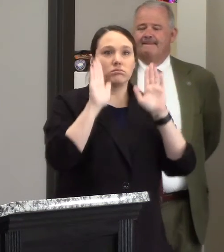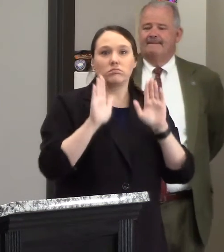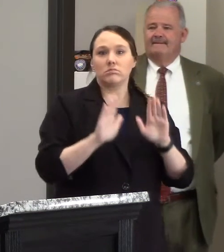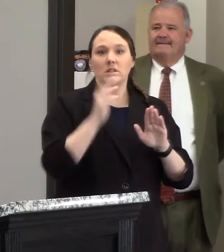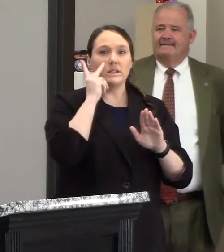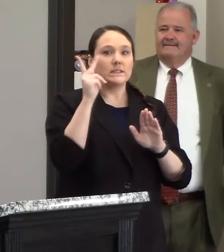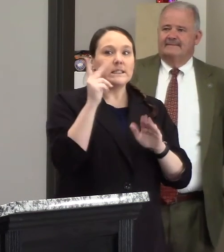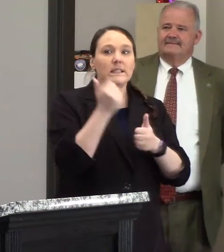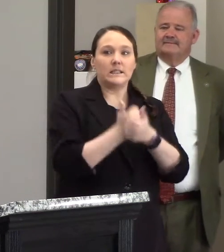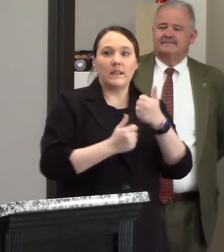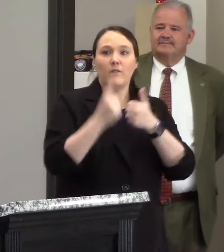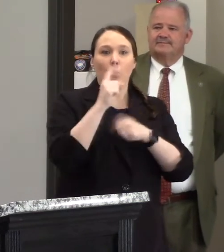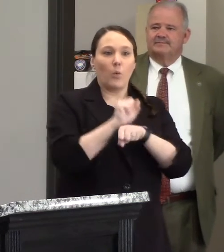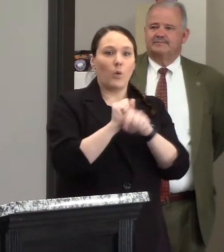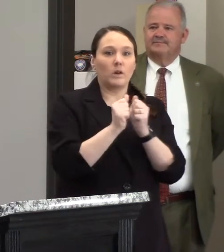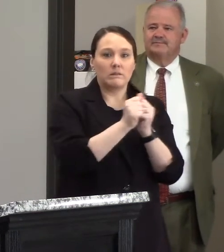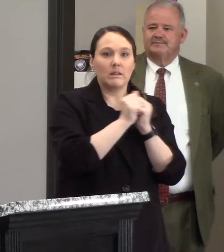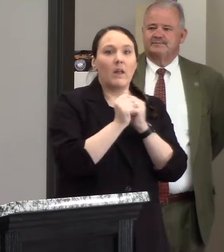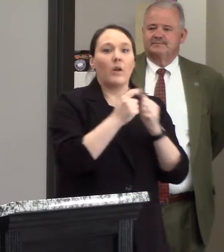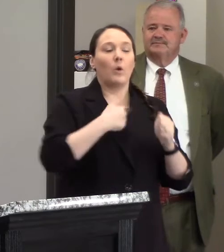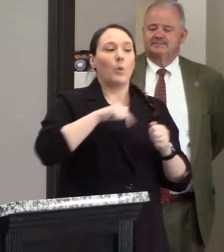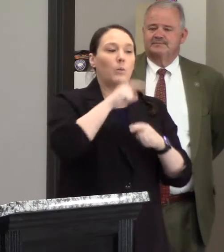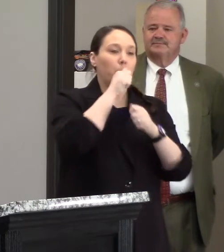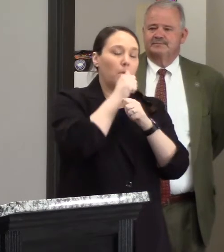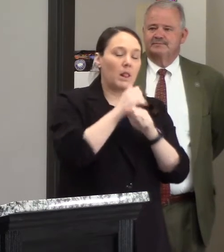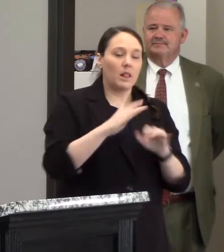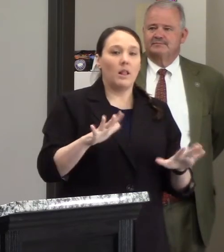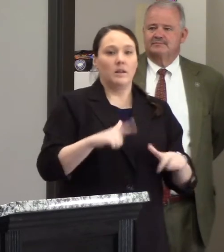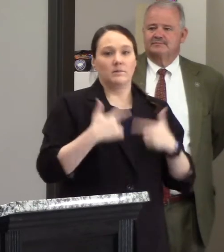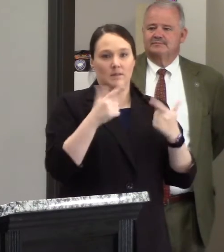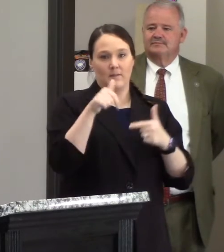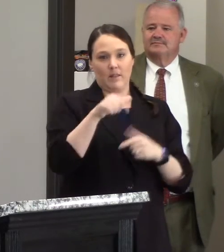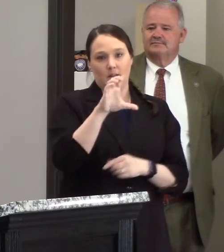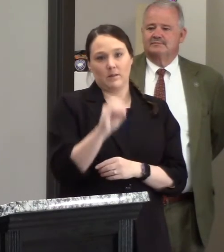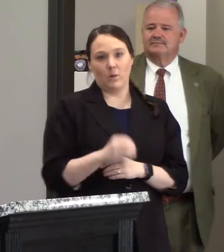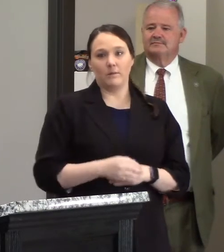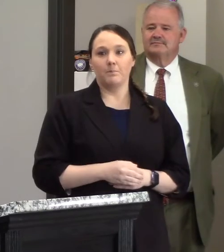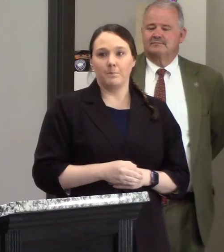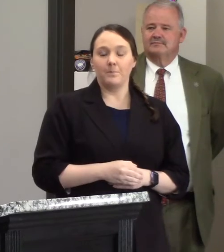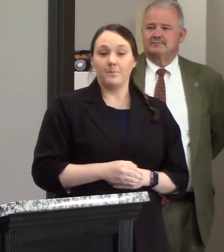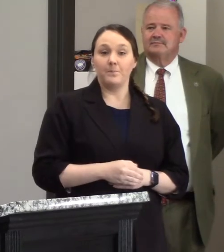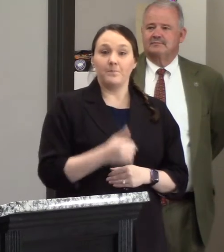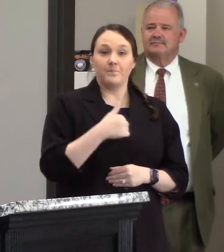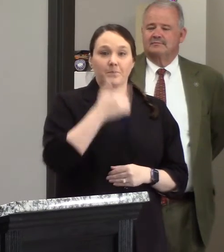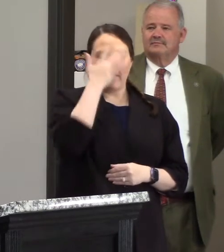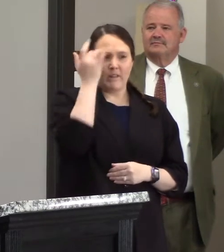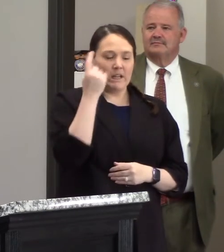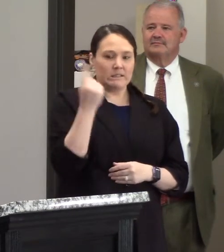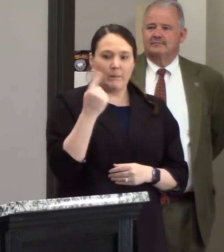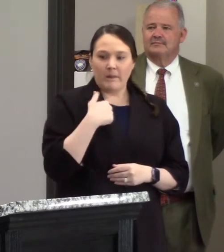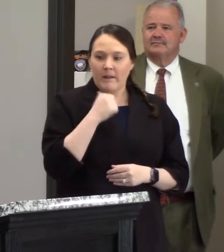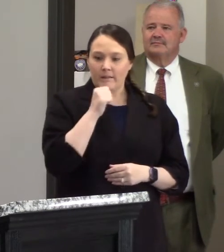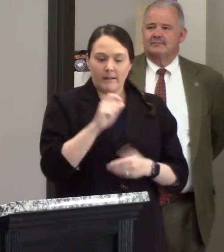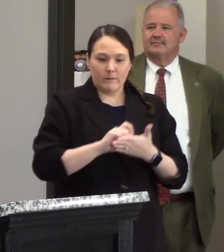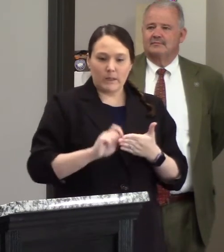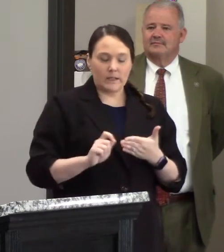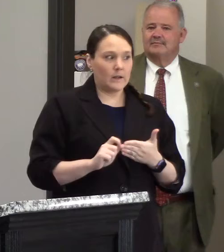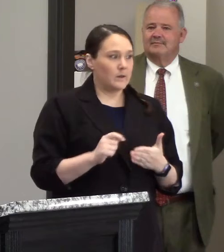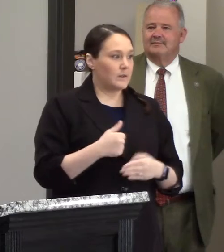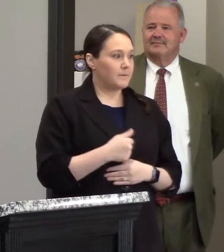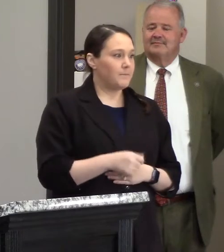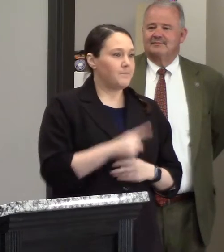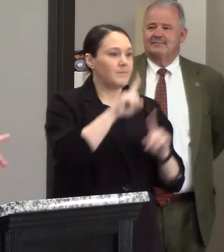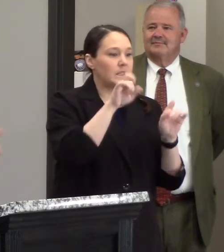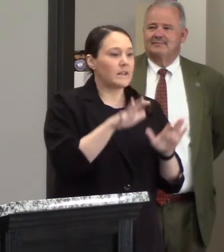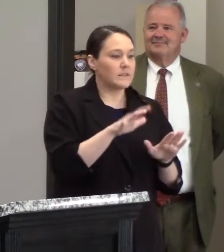together and we truly are blessed to live in this county that we live in the um and i know i forget something but i didn't write it down testing